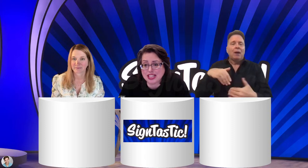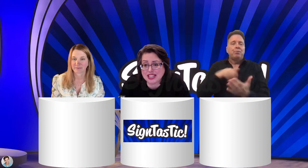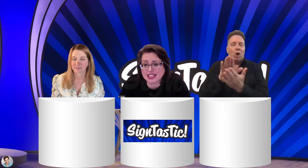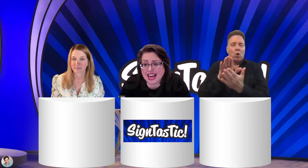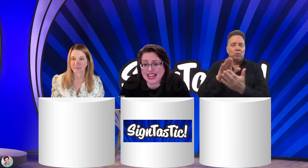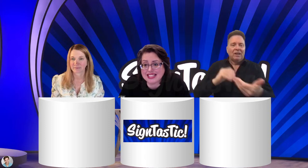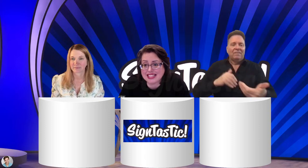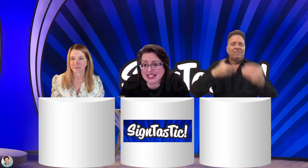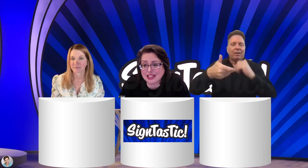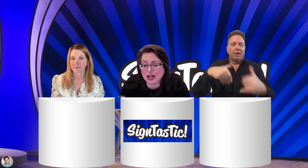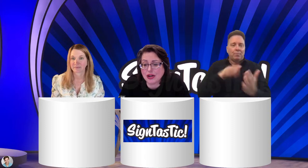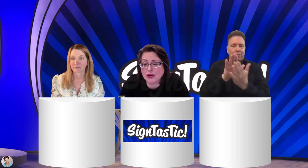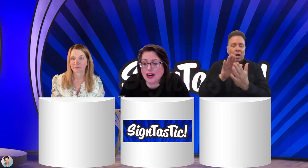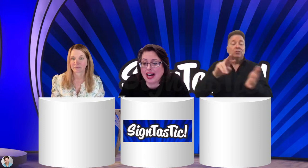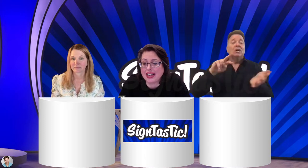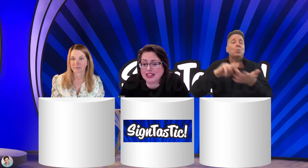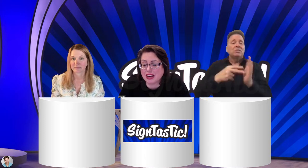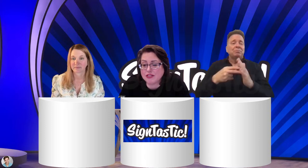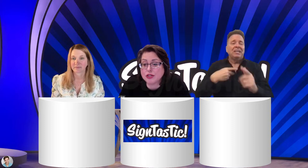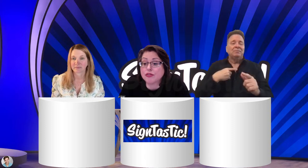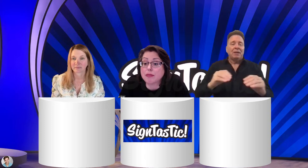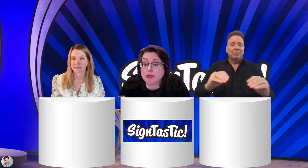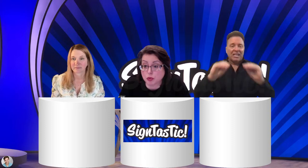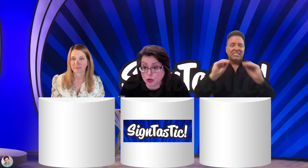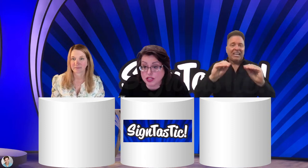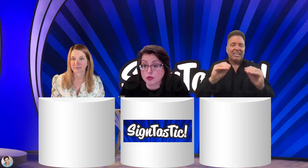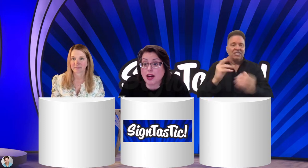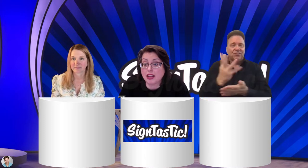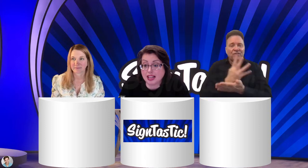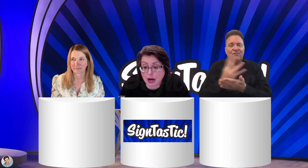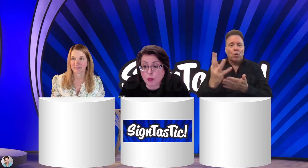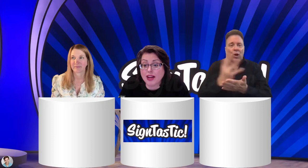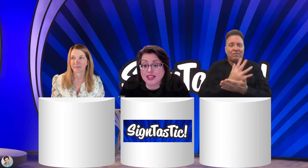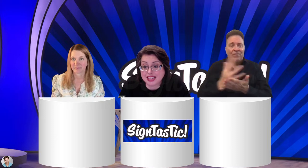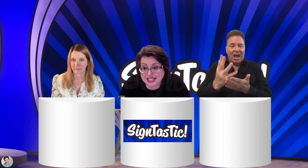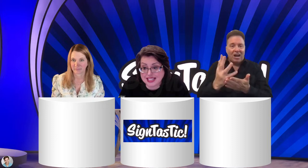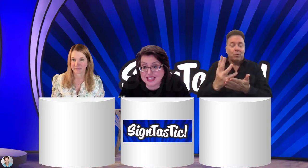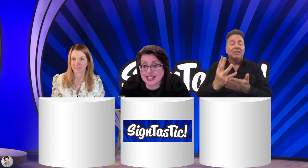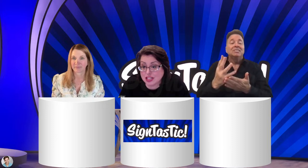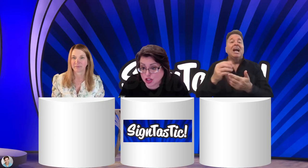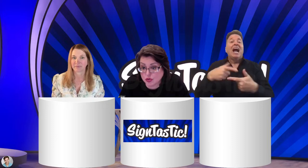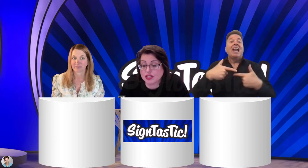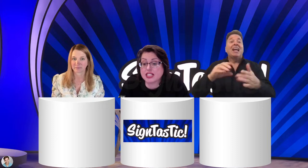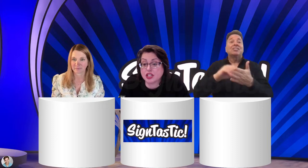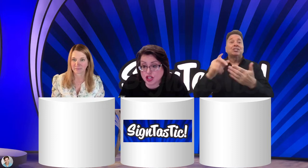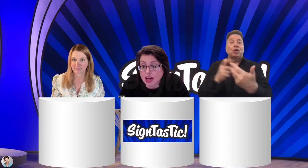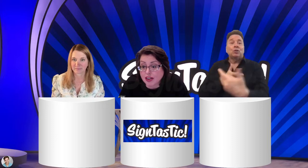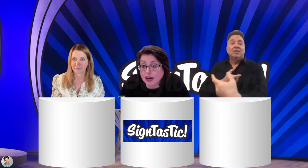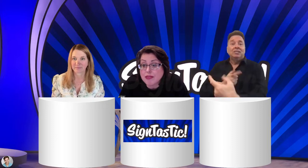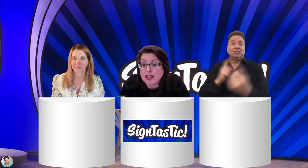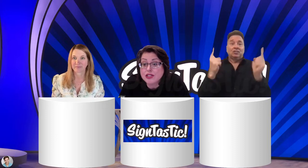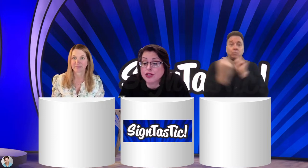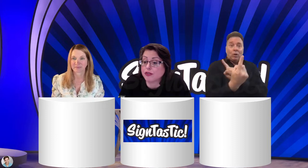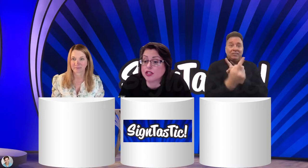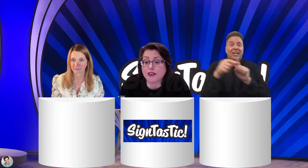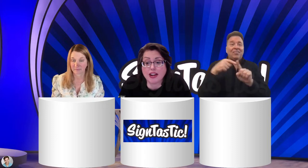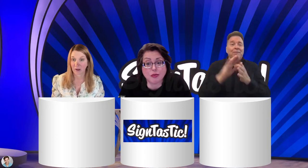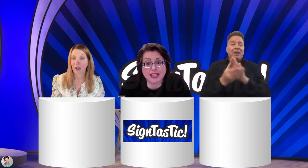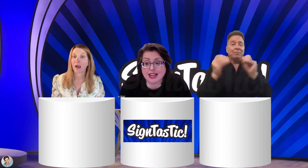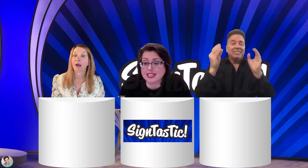in the class, you know, I love to flip the roles as well. And I want the kids to, and the students to teach each other. So the first five weeks I